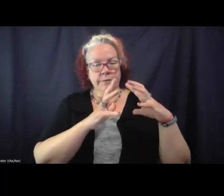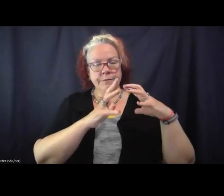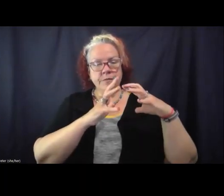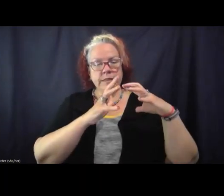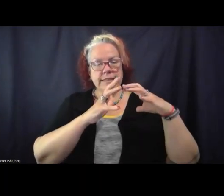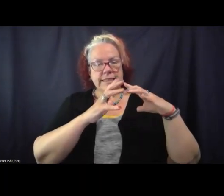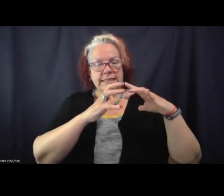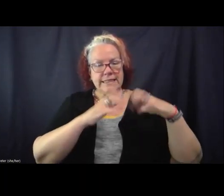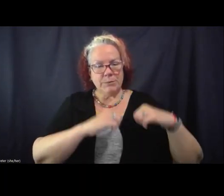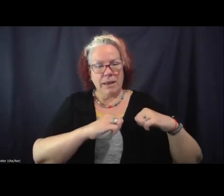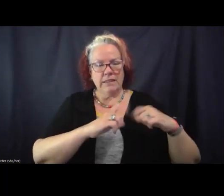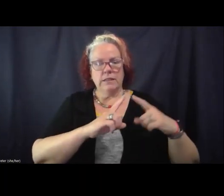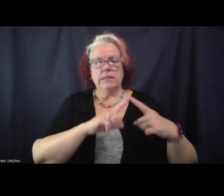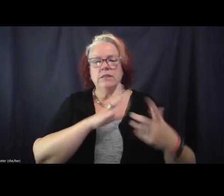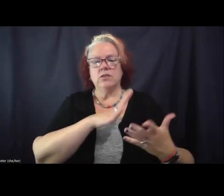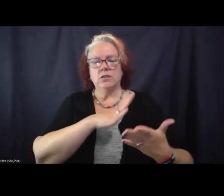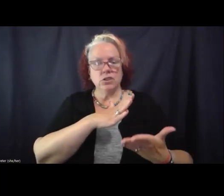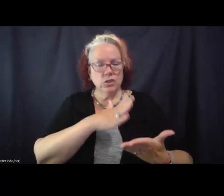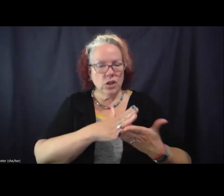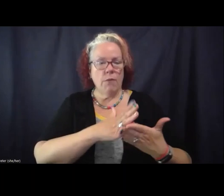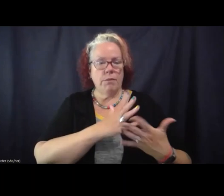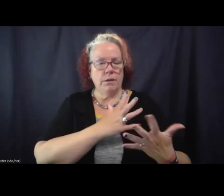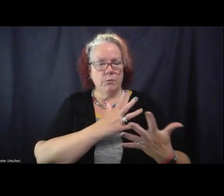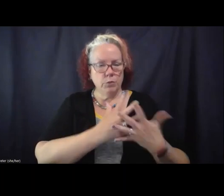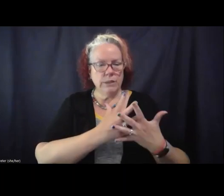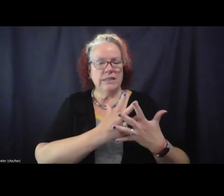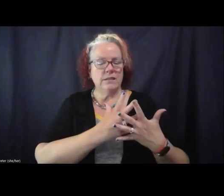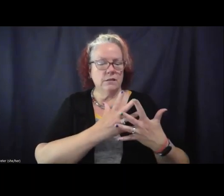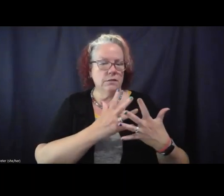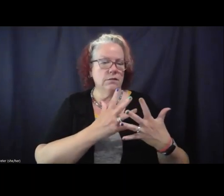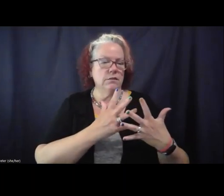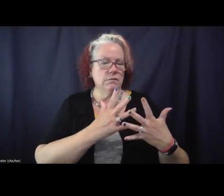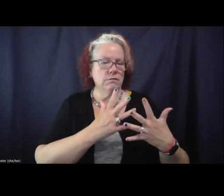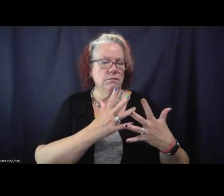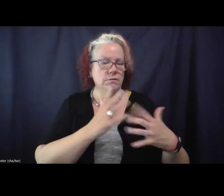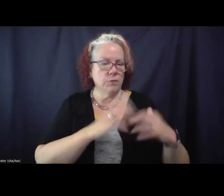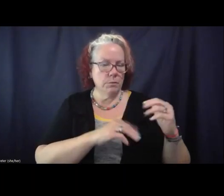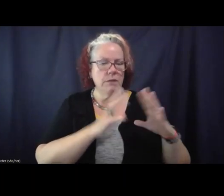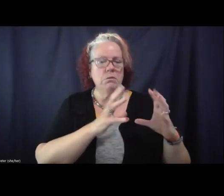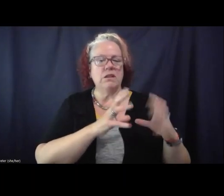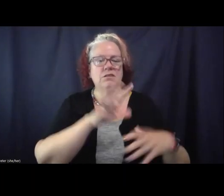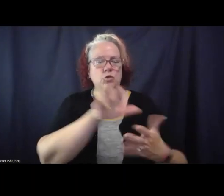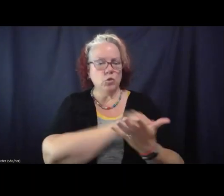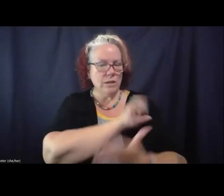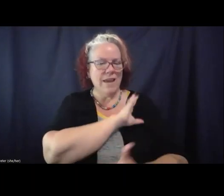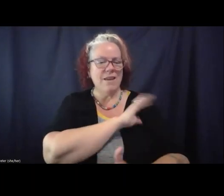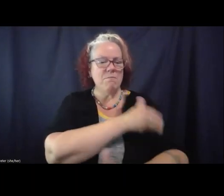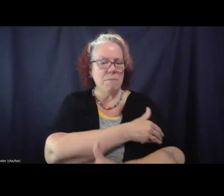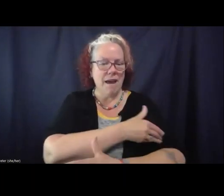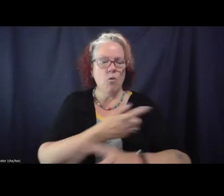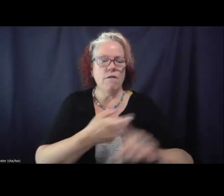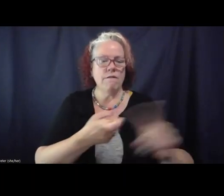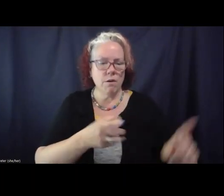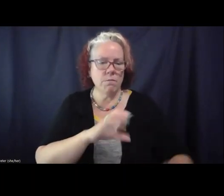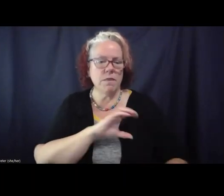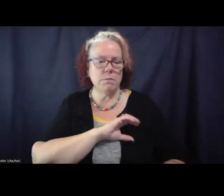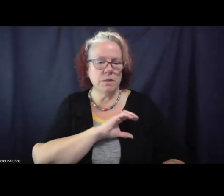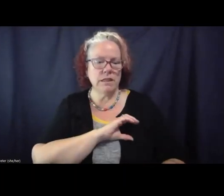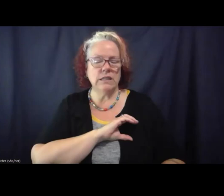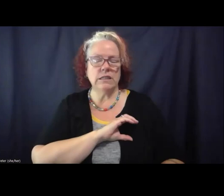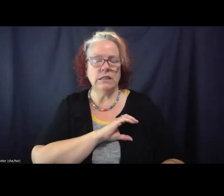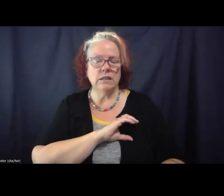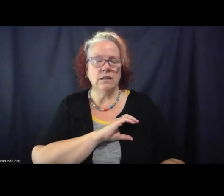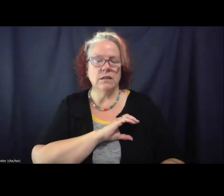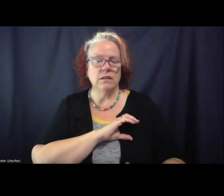stopping prisons and jails from being built, of taking power away from the, from the police, um,